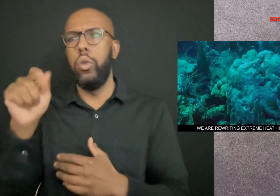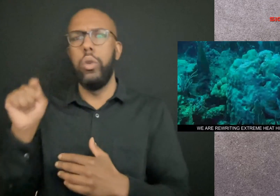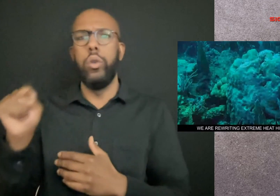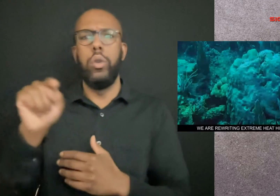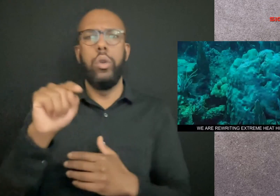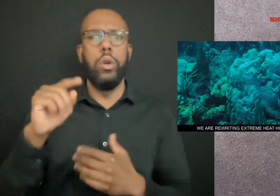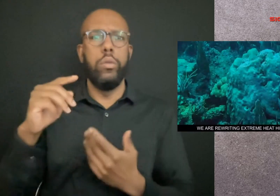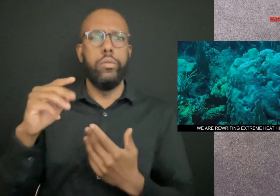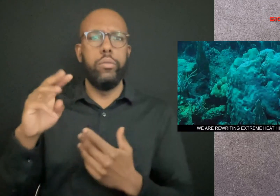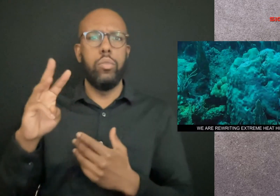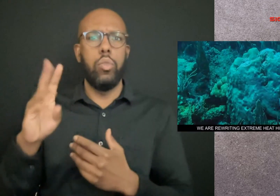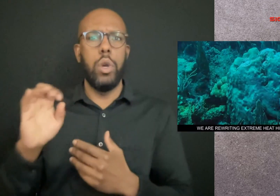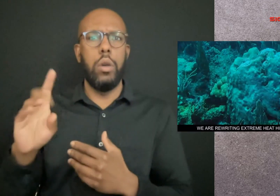wildlife that depends on it.